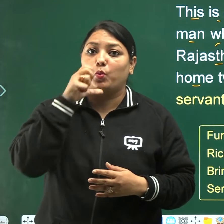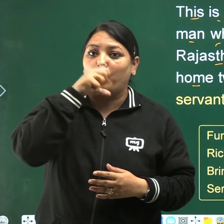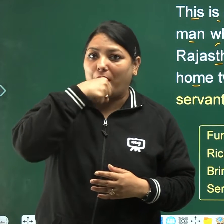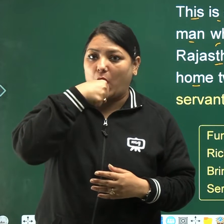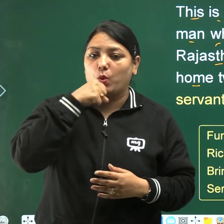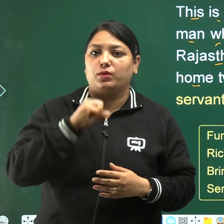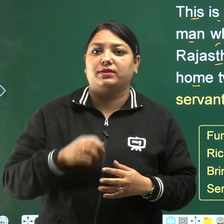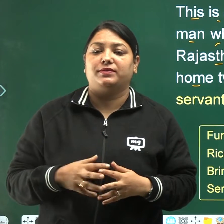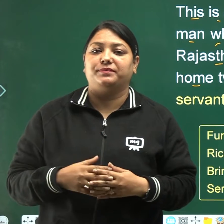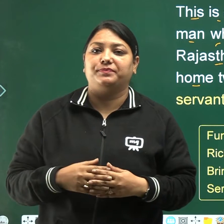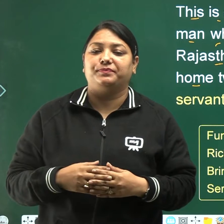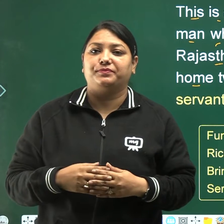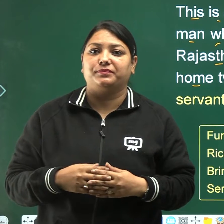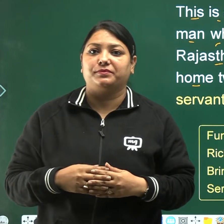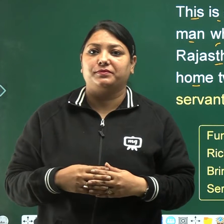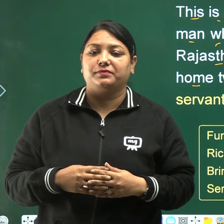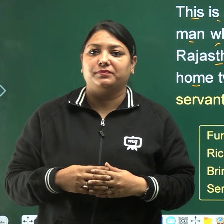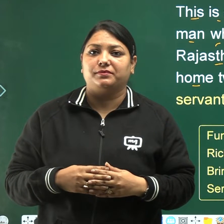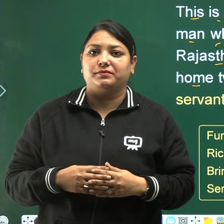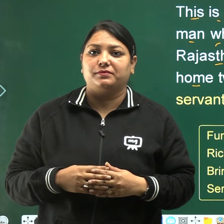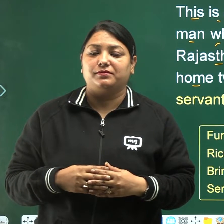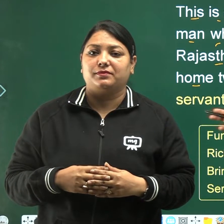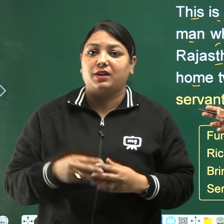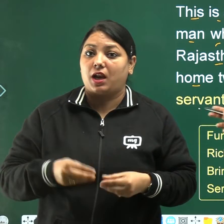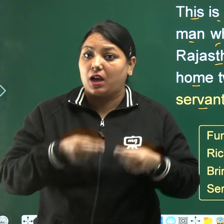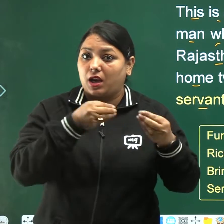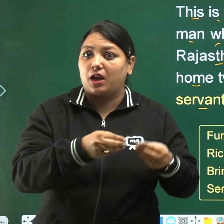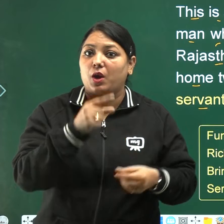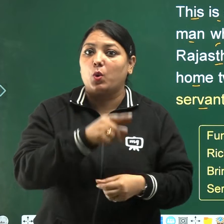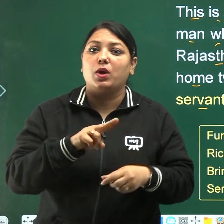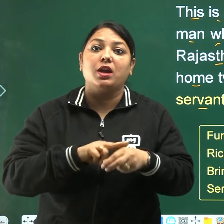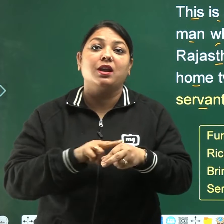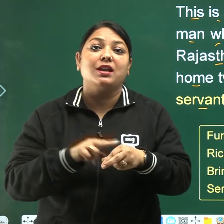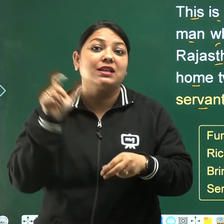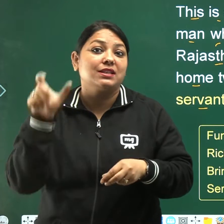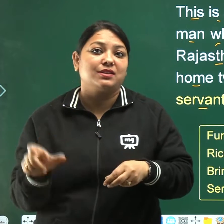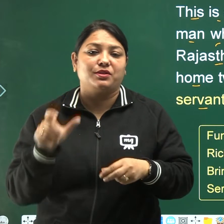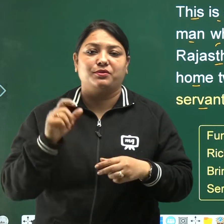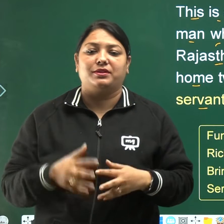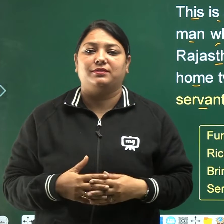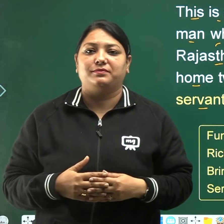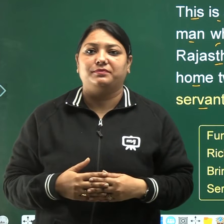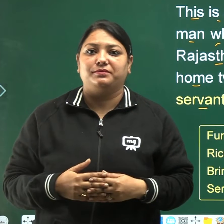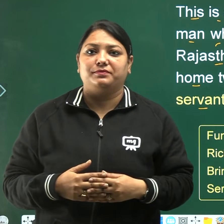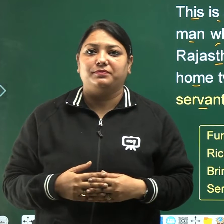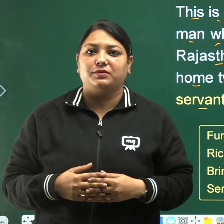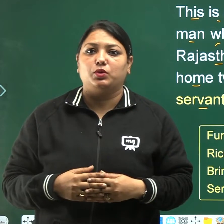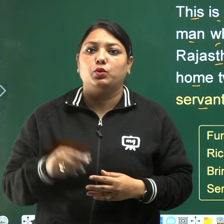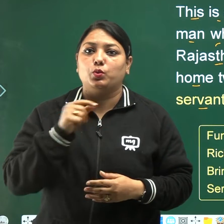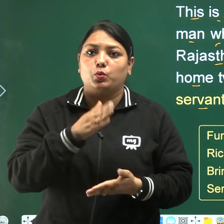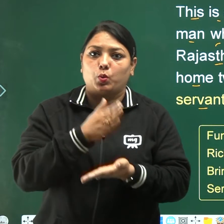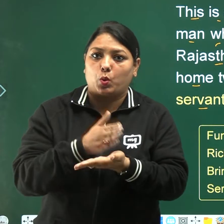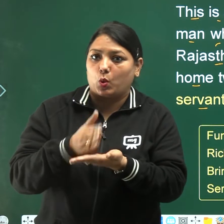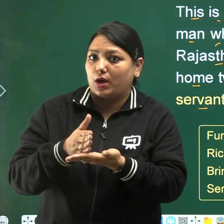and gave his servant to cut,